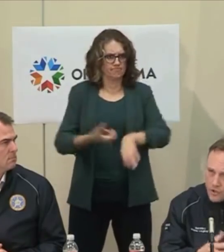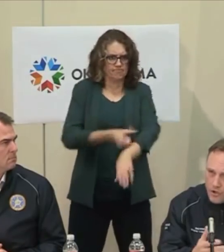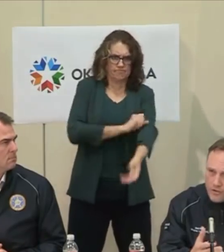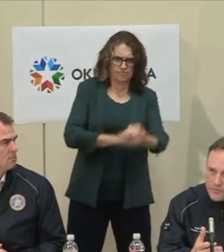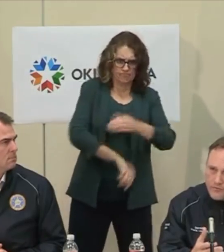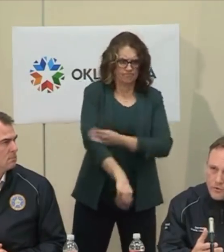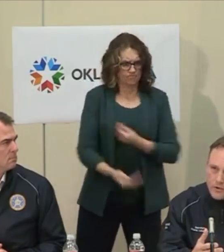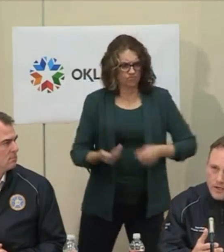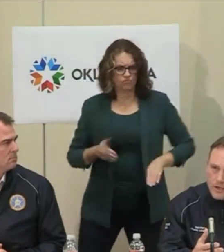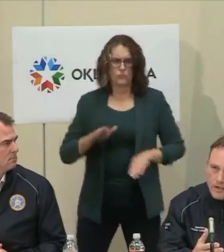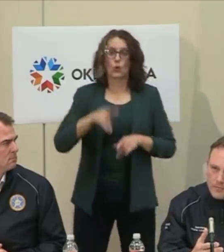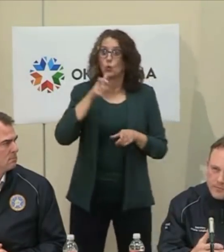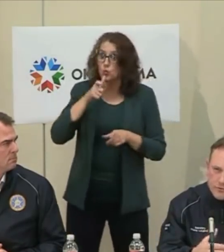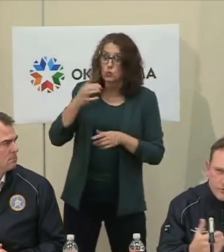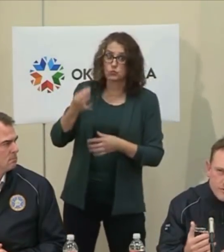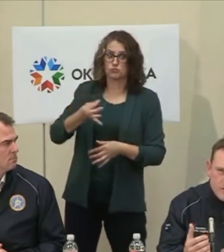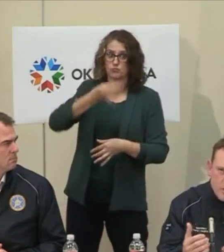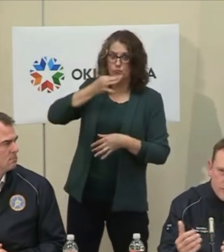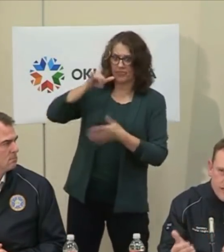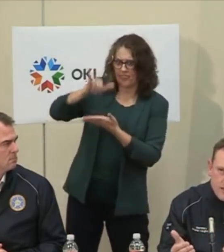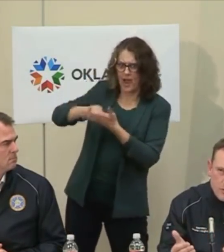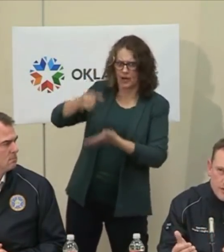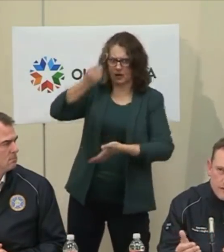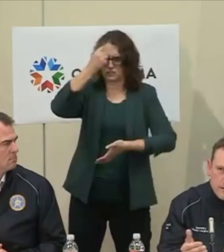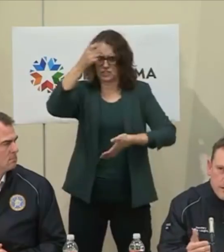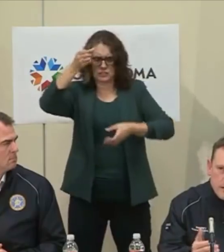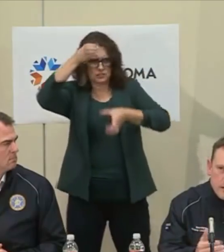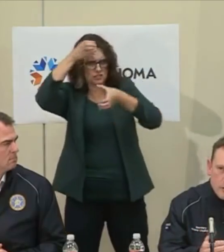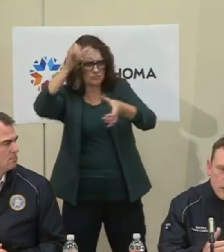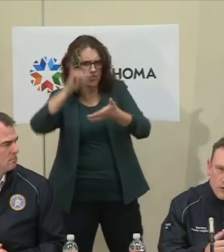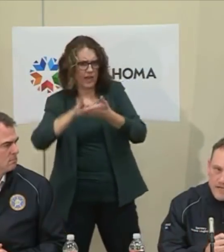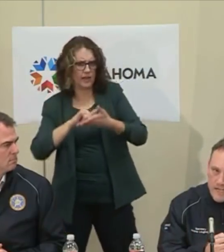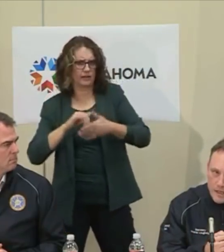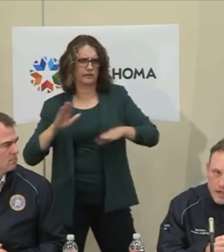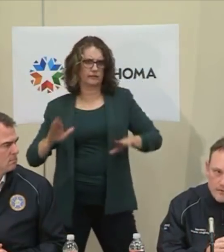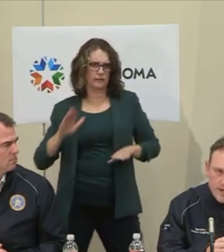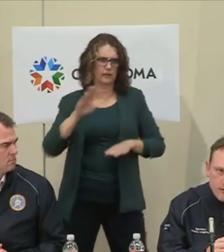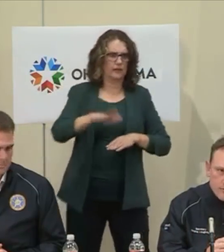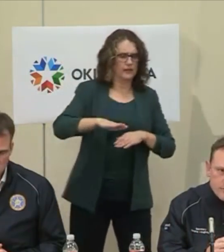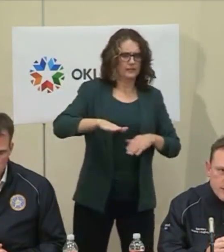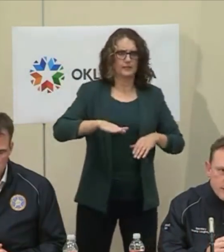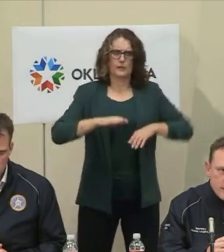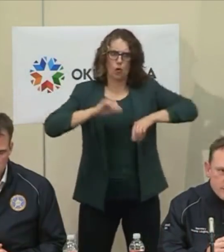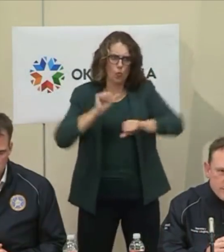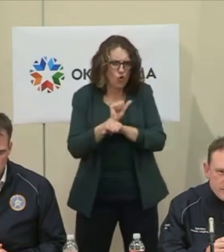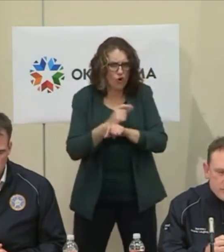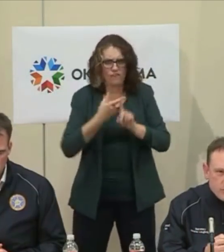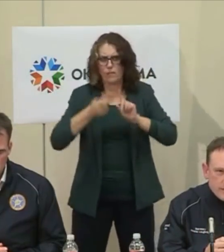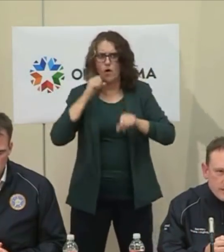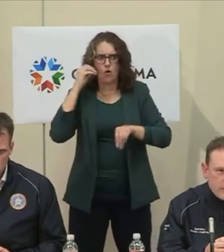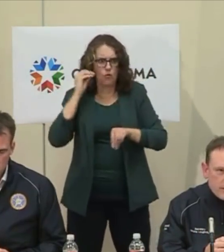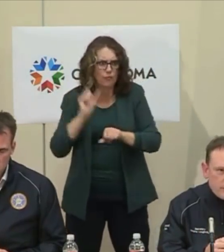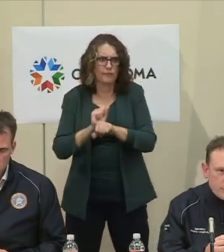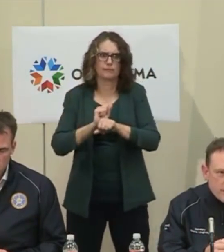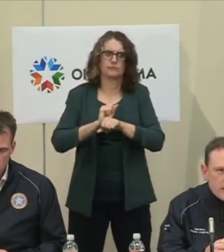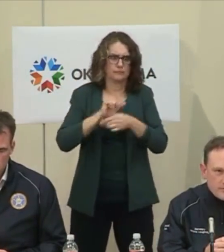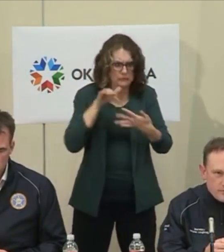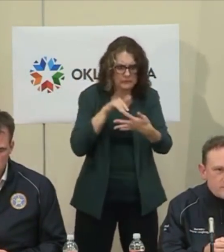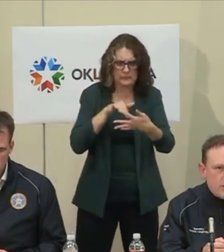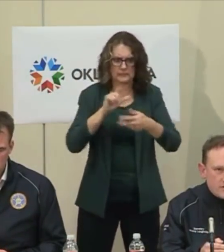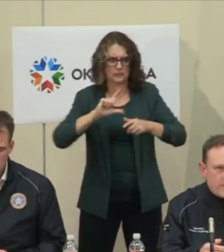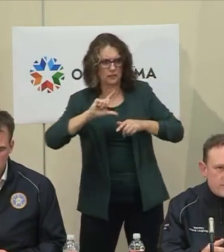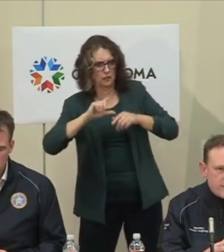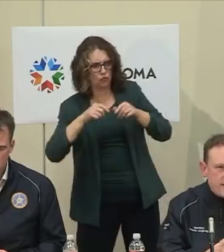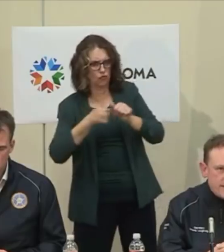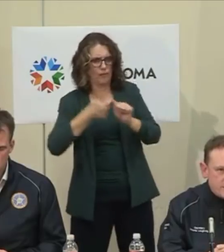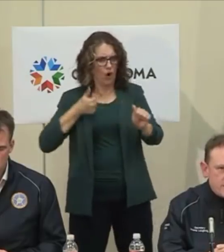We've never called it before. People are doing this while teleworking, while working a lot of hours. And so I'm extraordinarily proud of